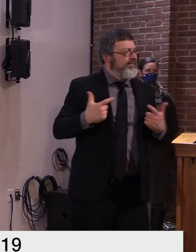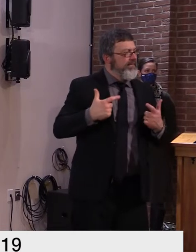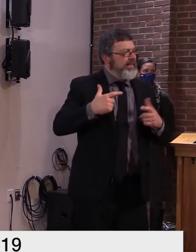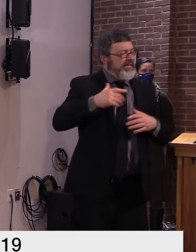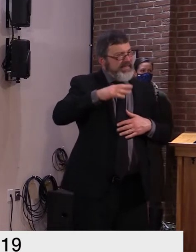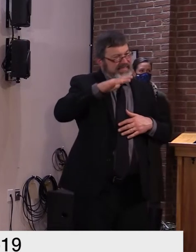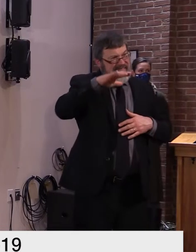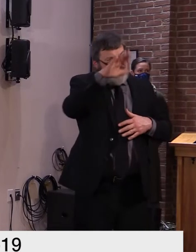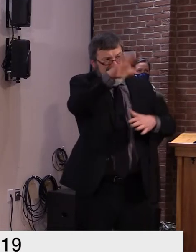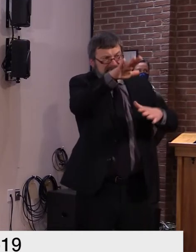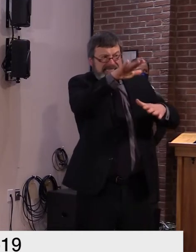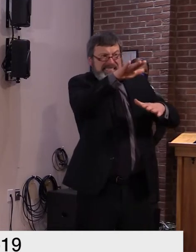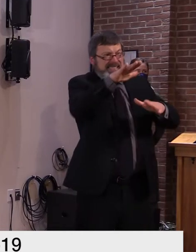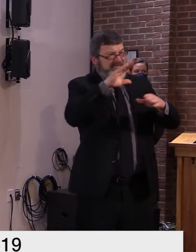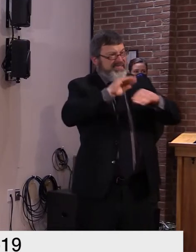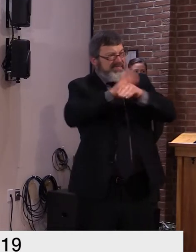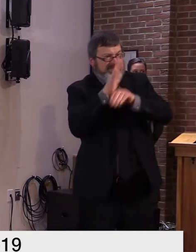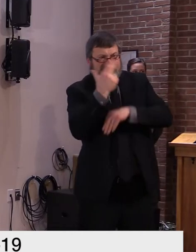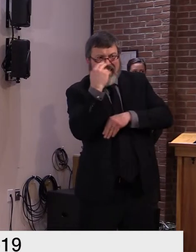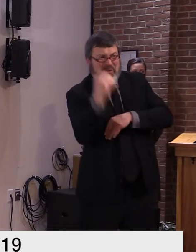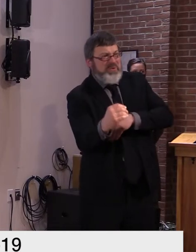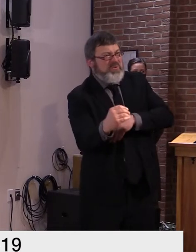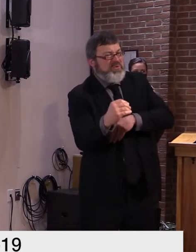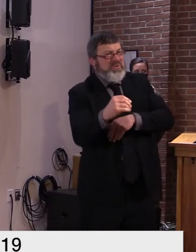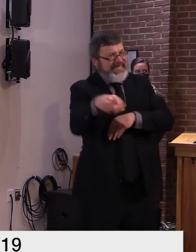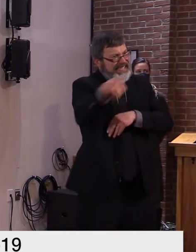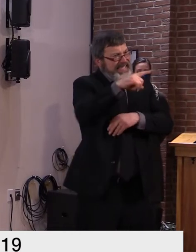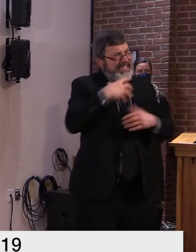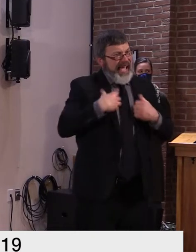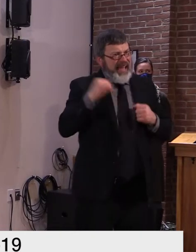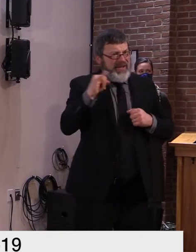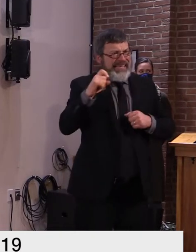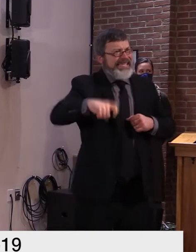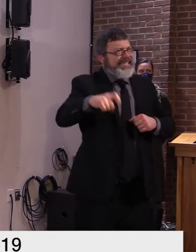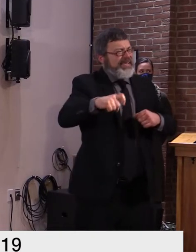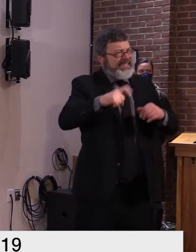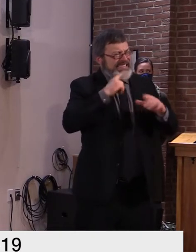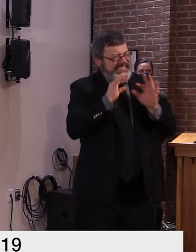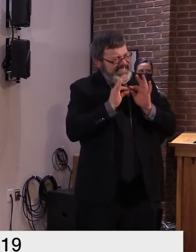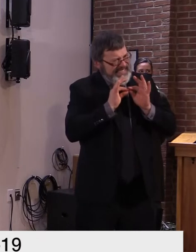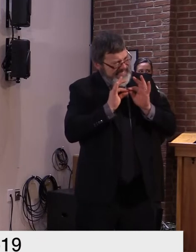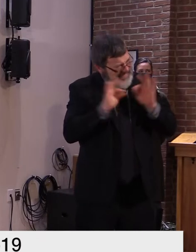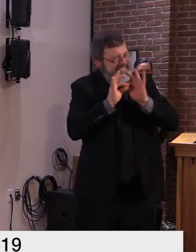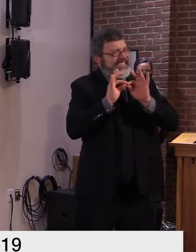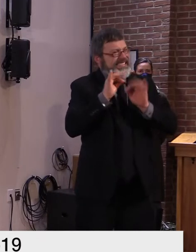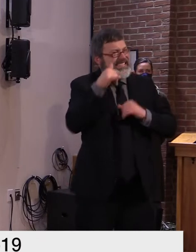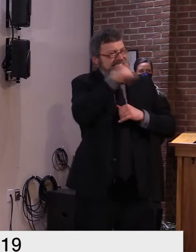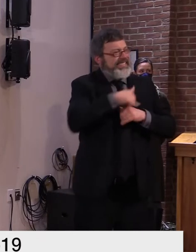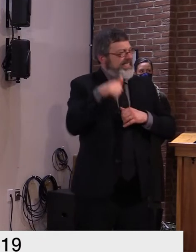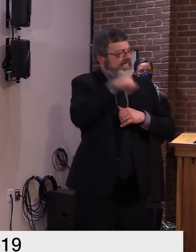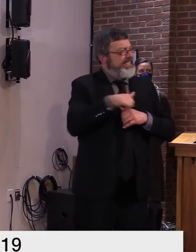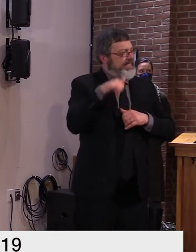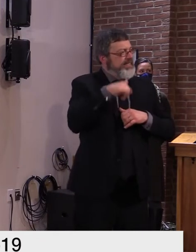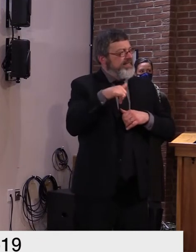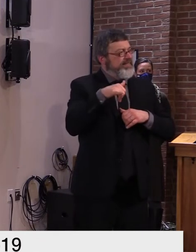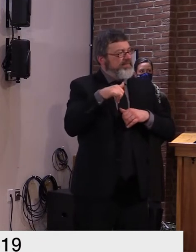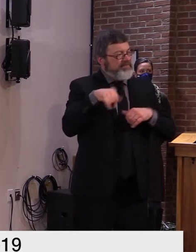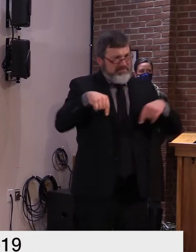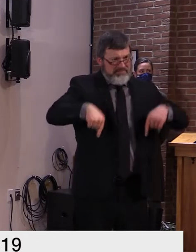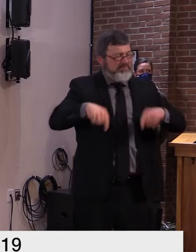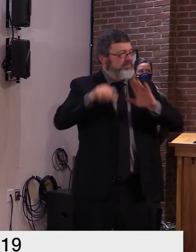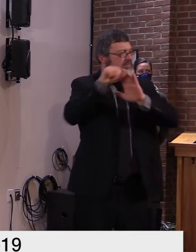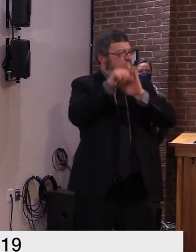to ensuring that vermonters have access to health coverage and those that qualify for net for for